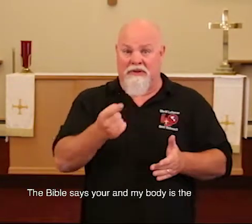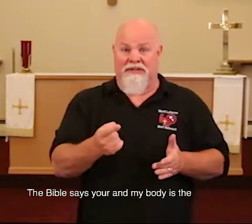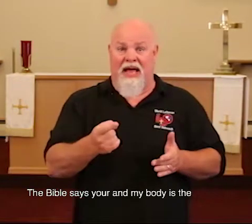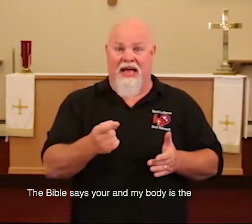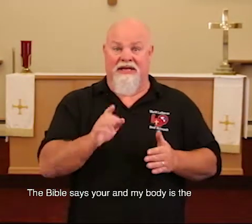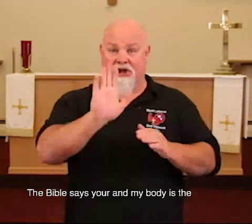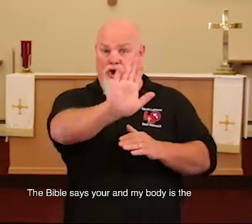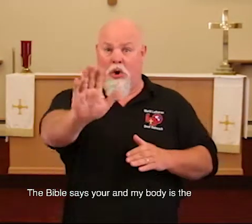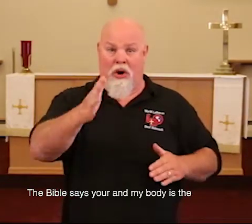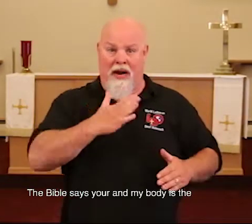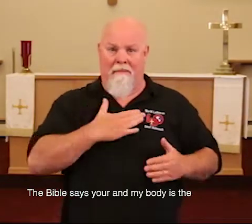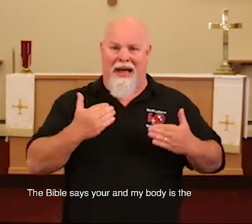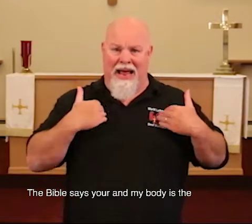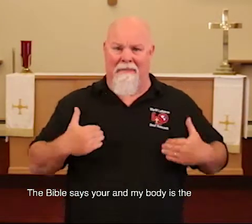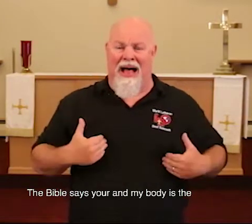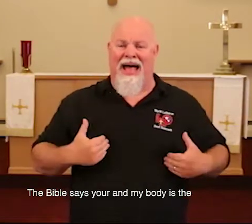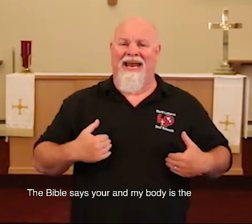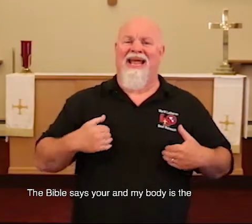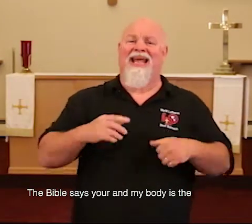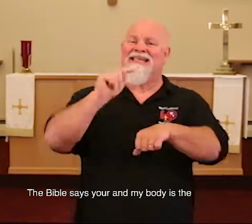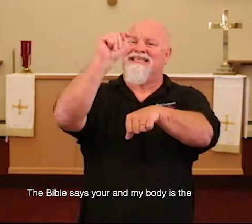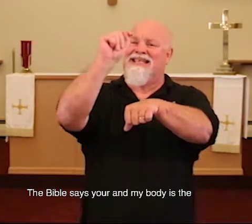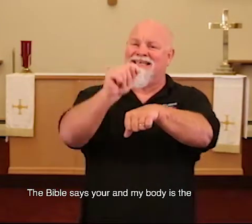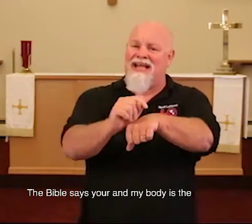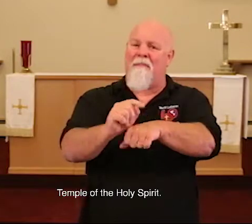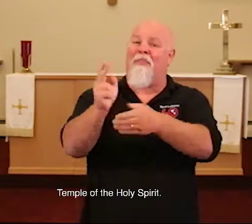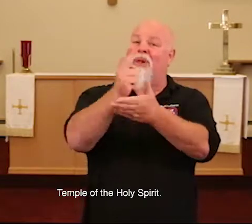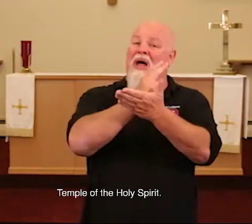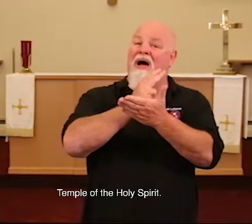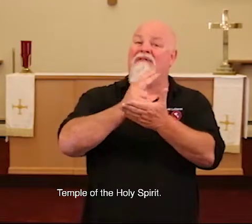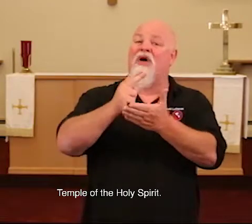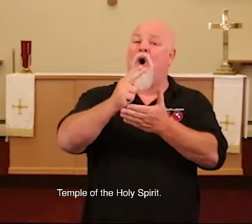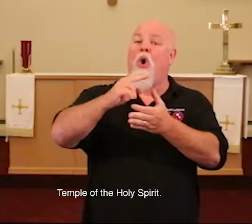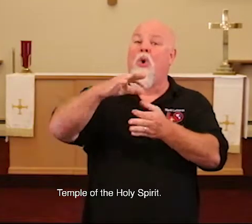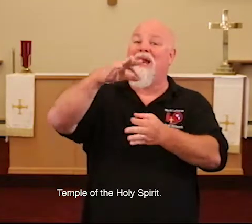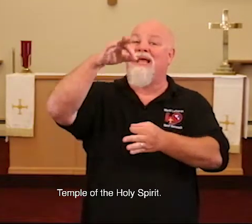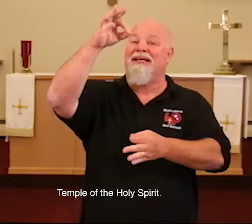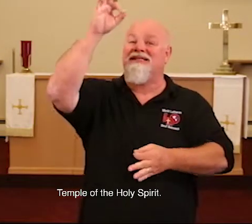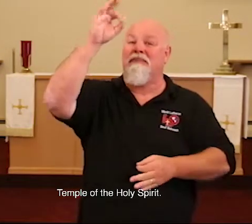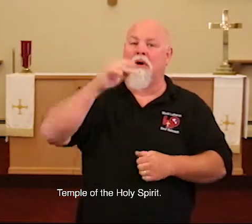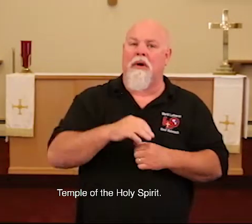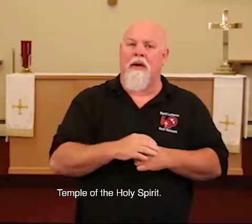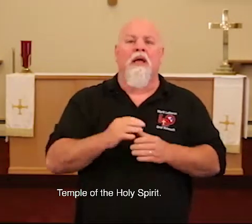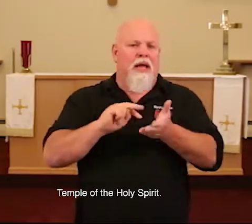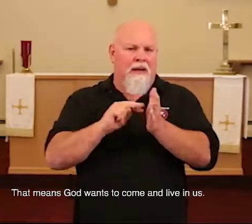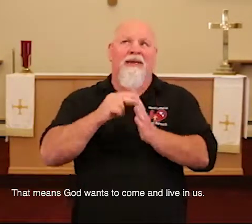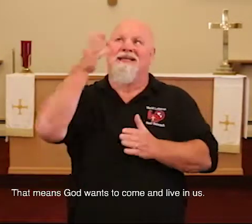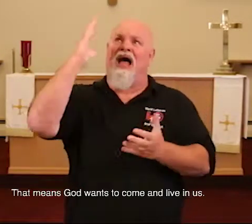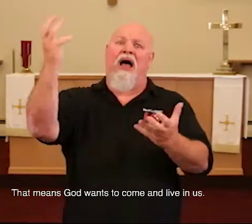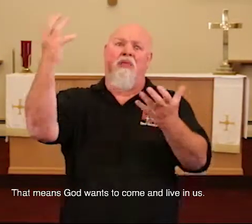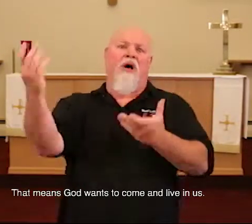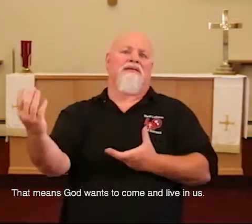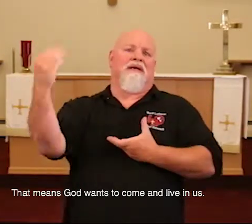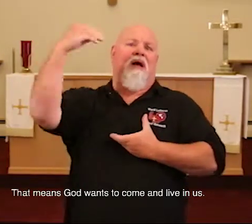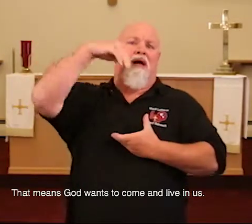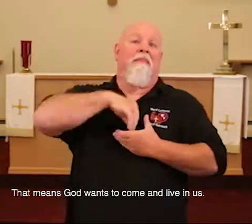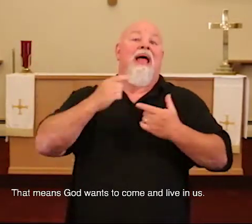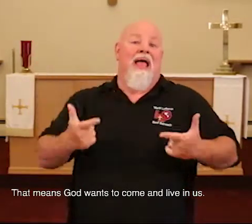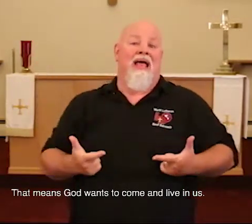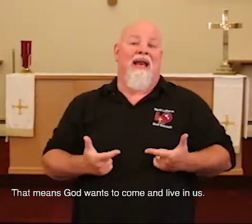says your and my body is the temple of the Holy Spirit. It means God wants to come and